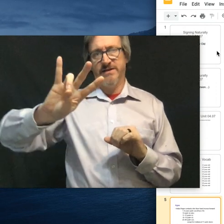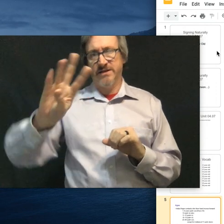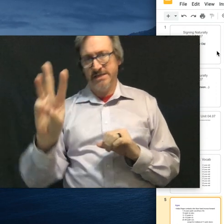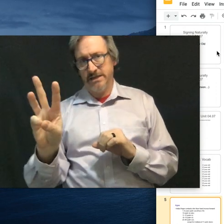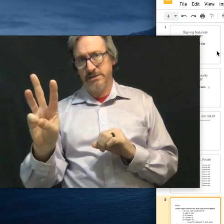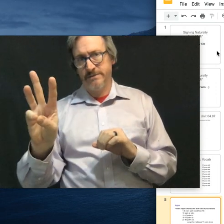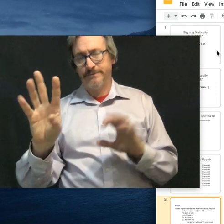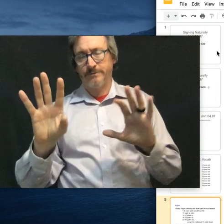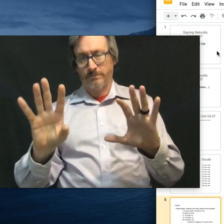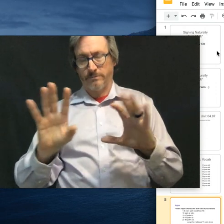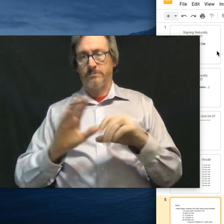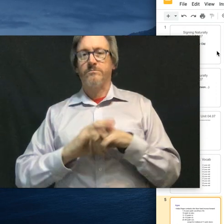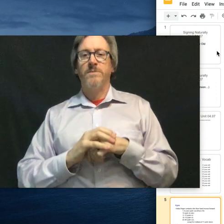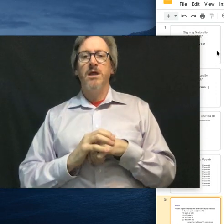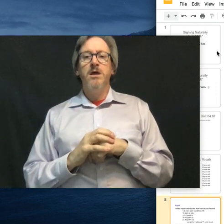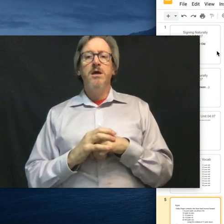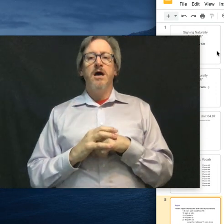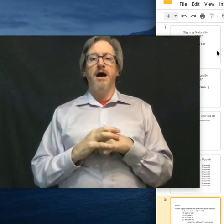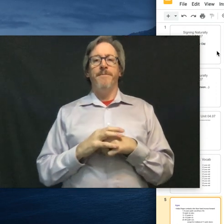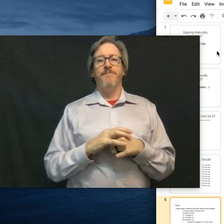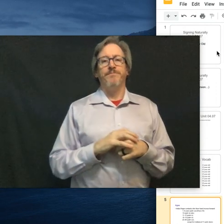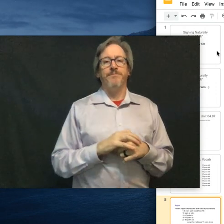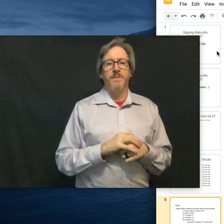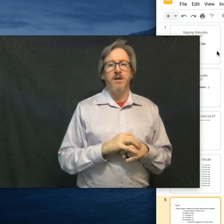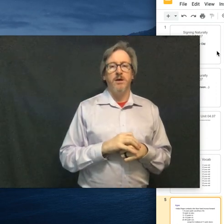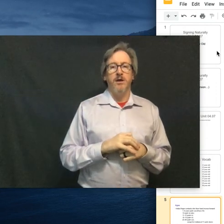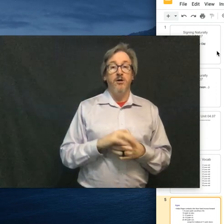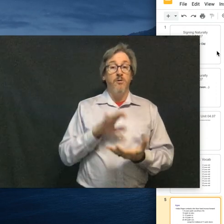-seven, seventy-six. Um,